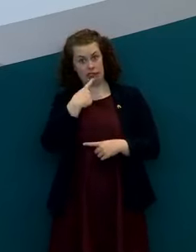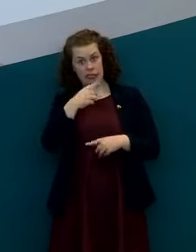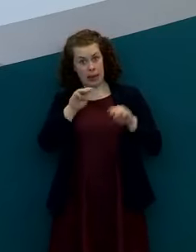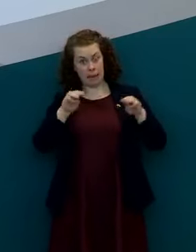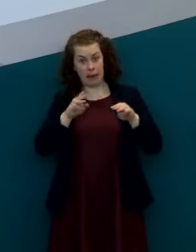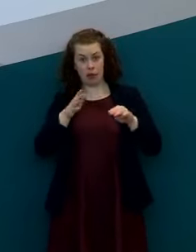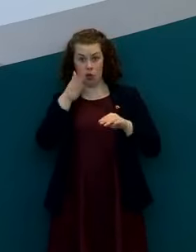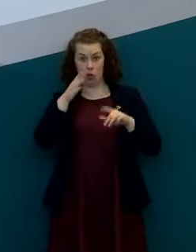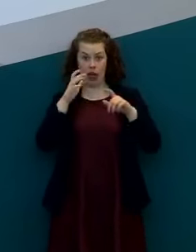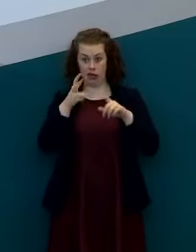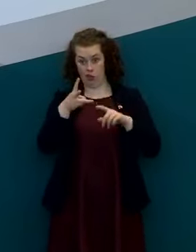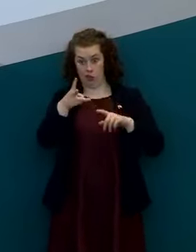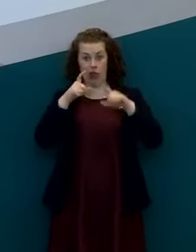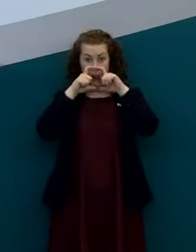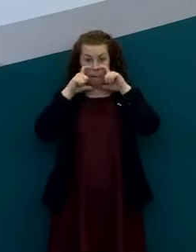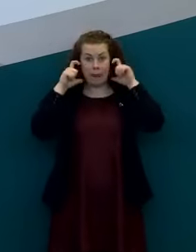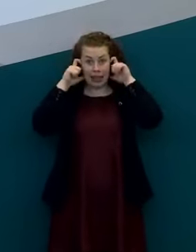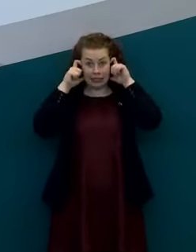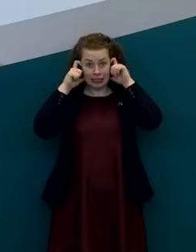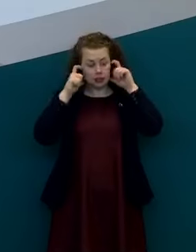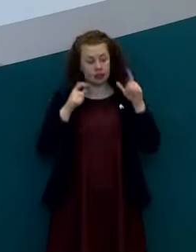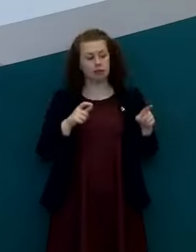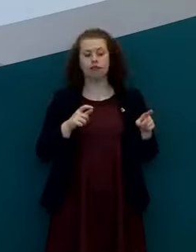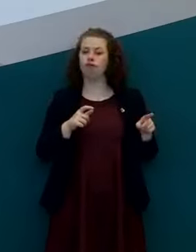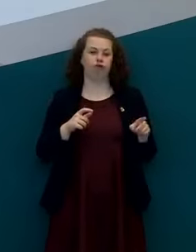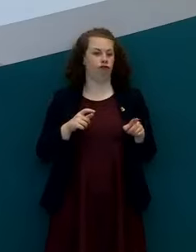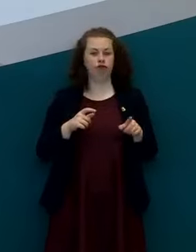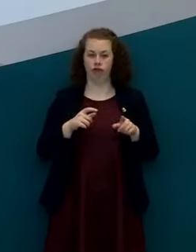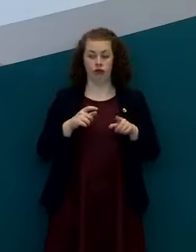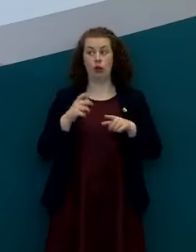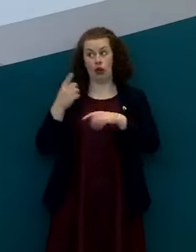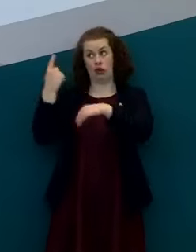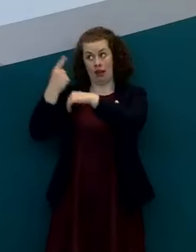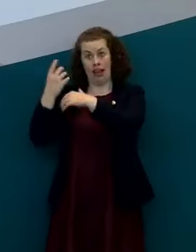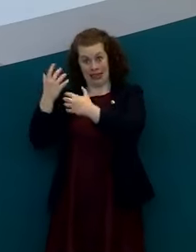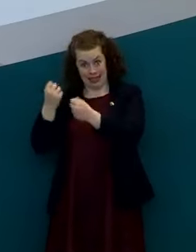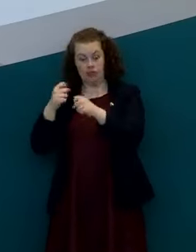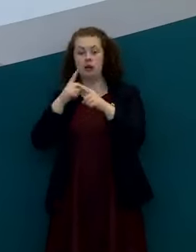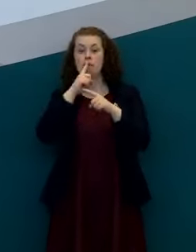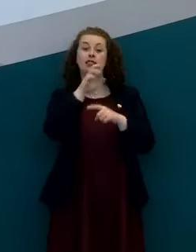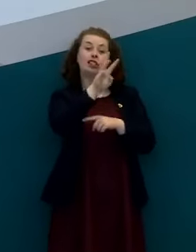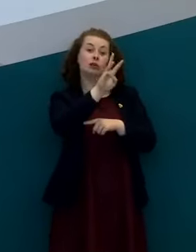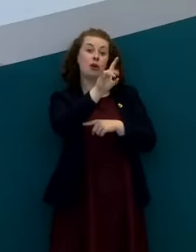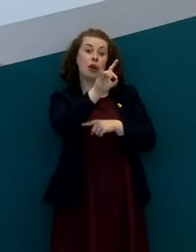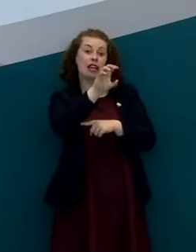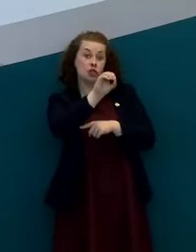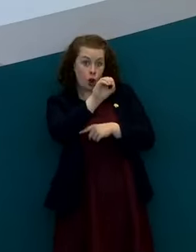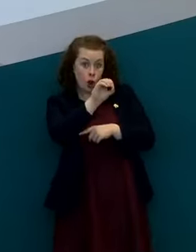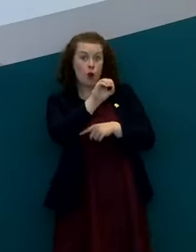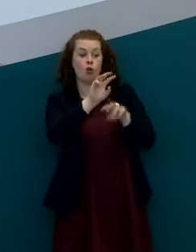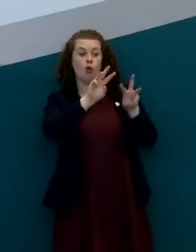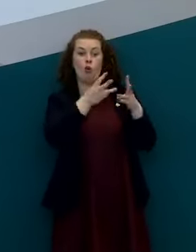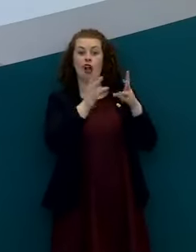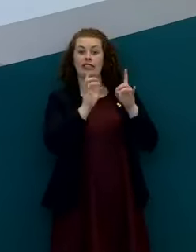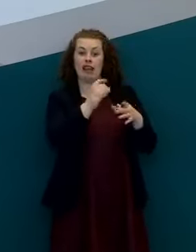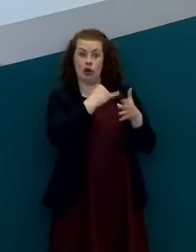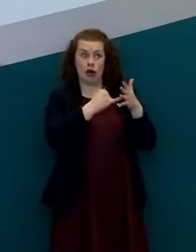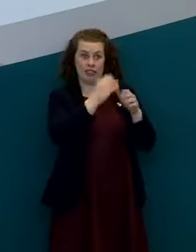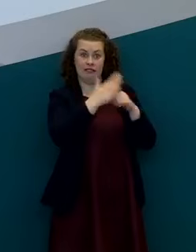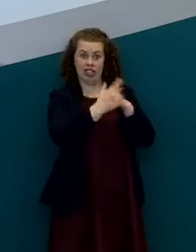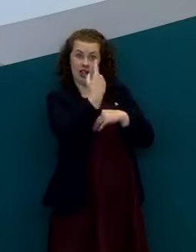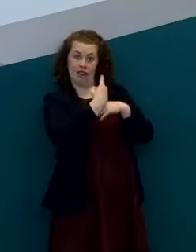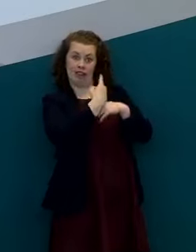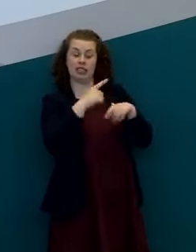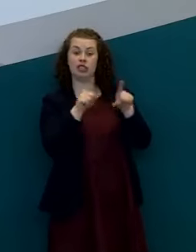uh masks not not in respect of that and we have advice as well from the who this week in terms of the use of face masks for the